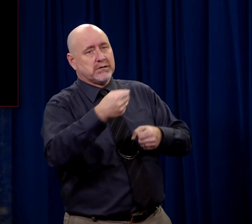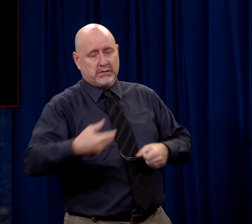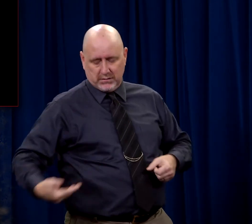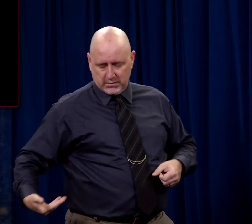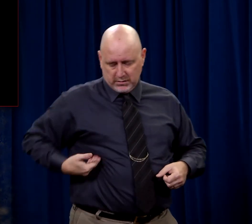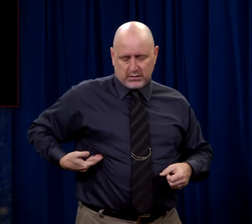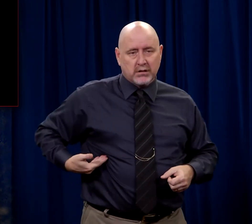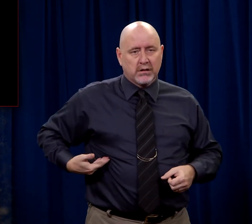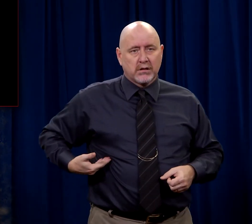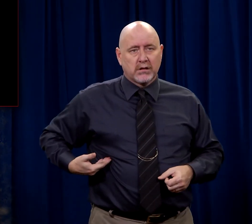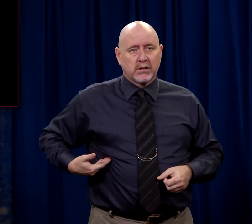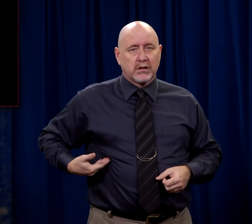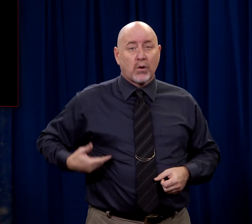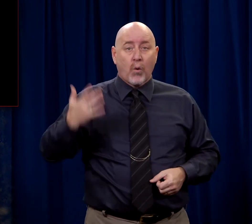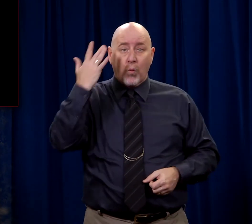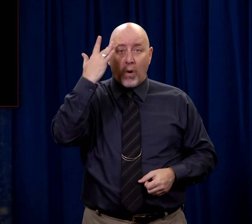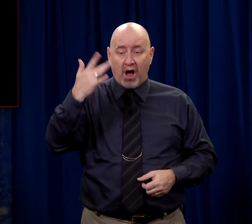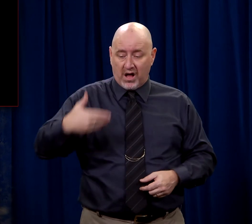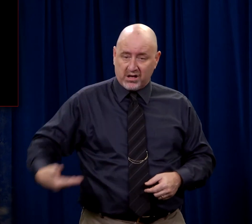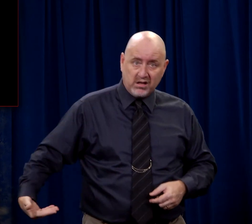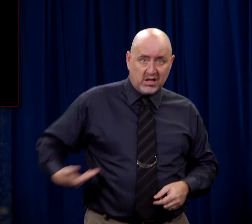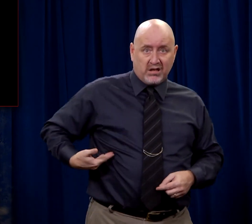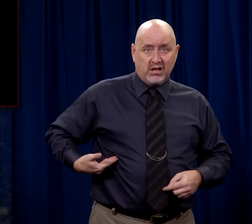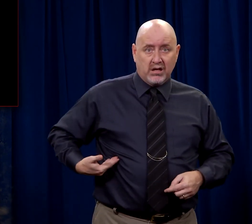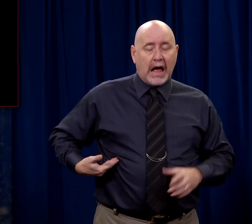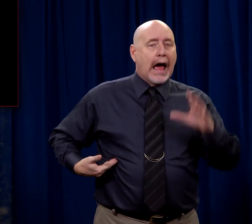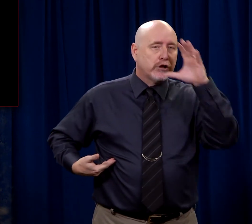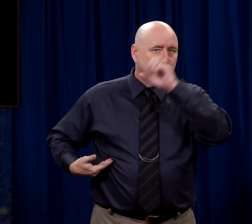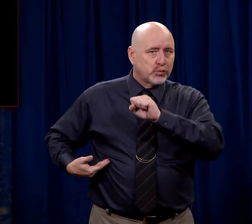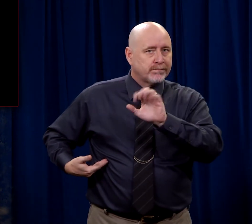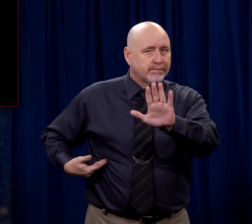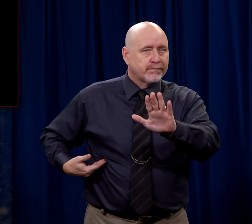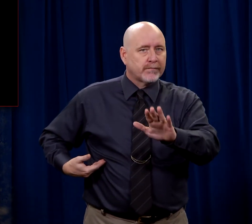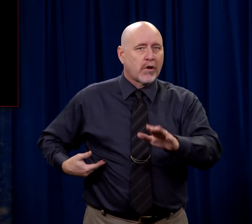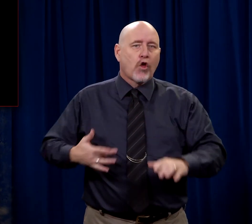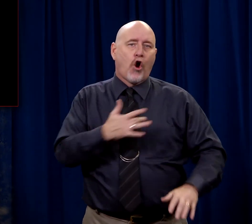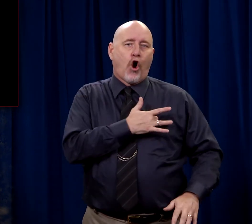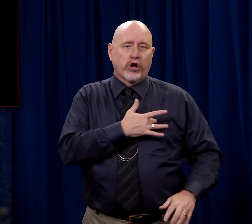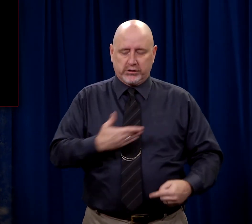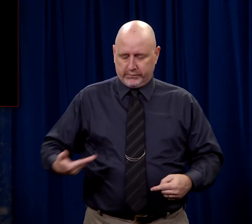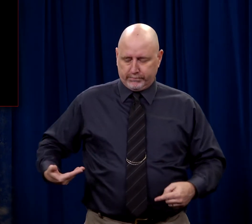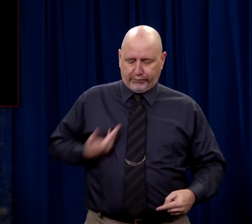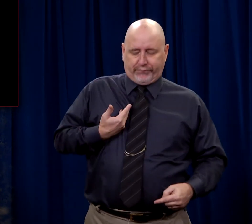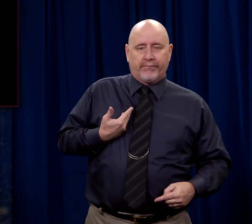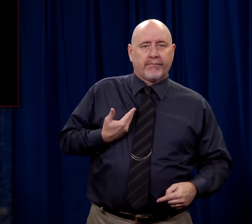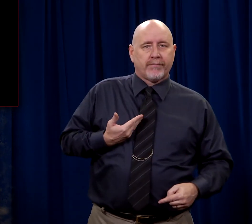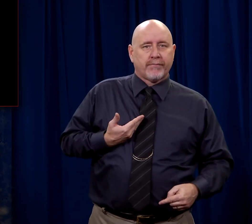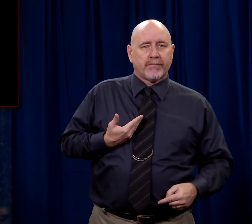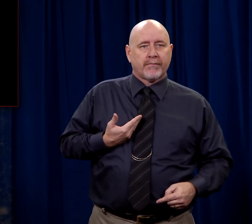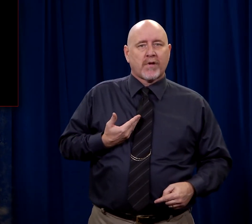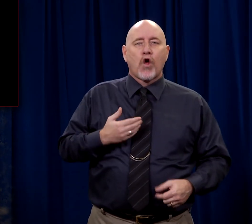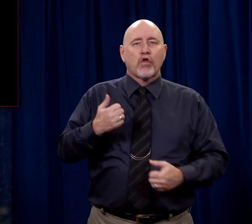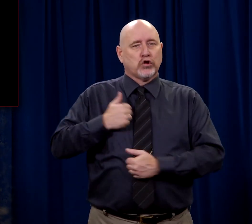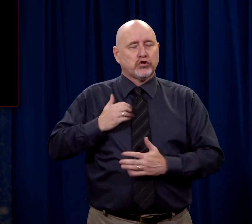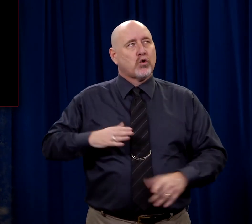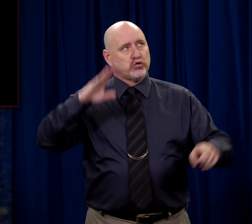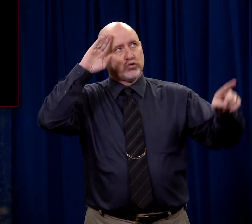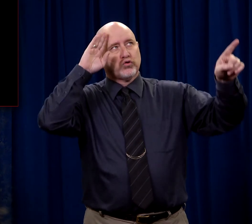put it into his side. Now the reason for that, I assume, was to pierce the heart. I expect that soldier